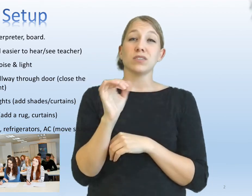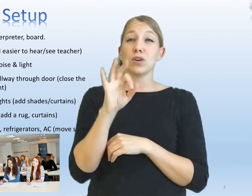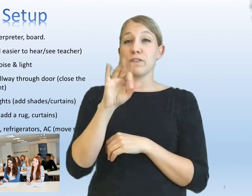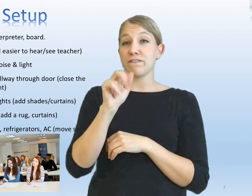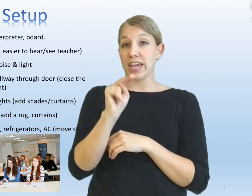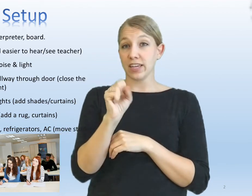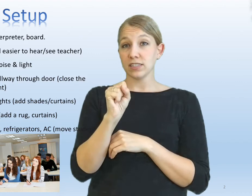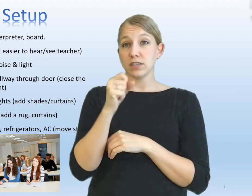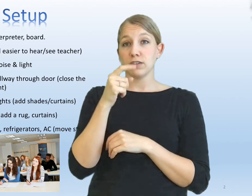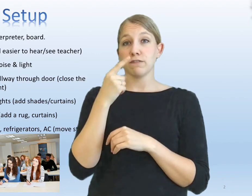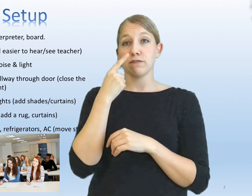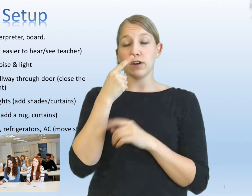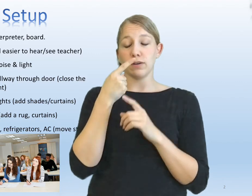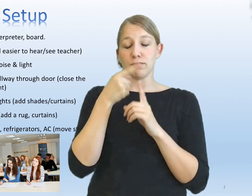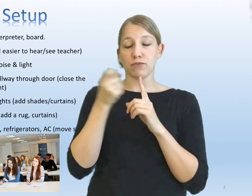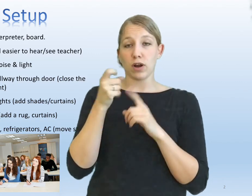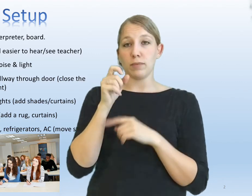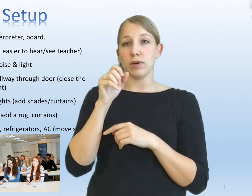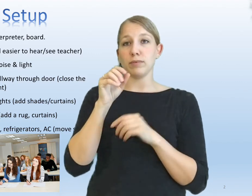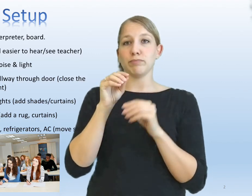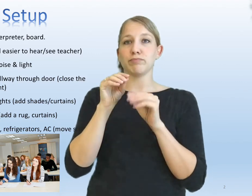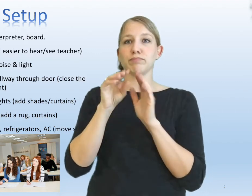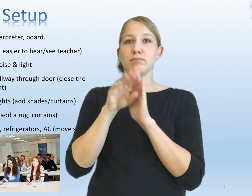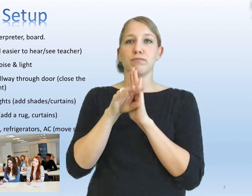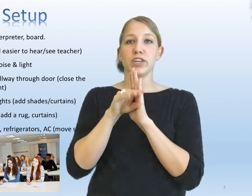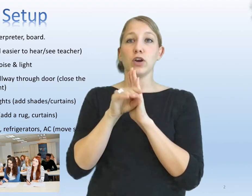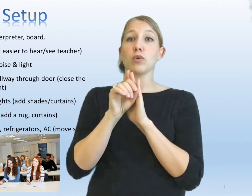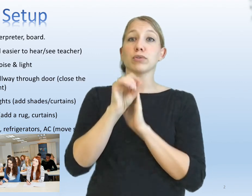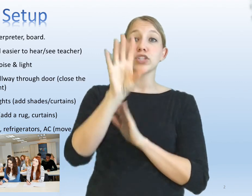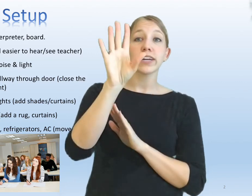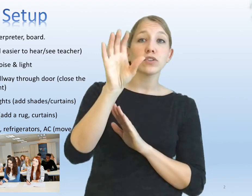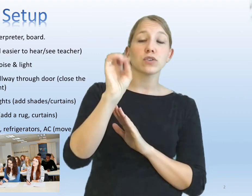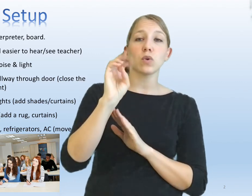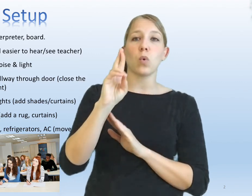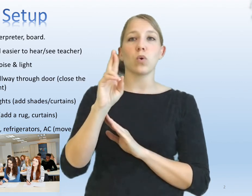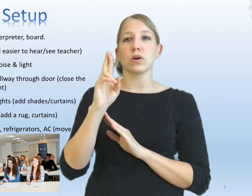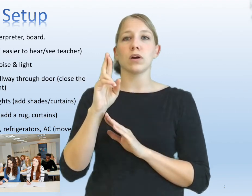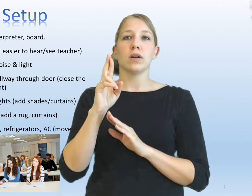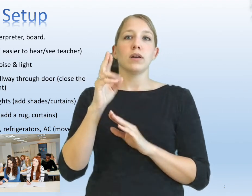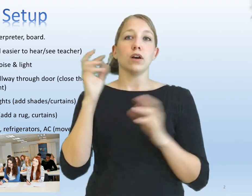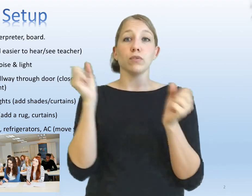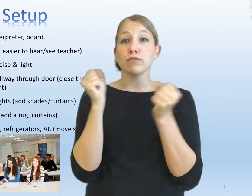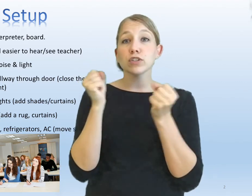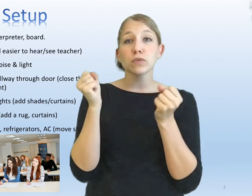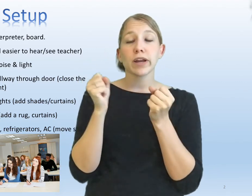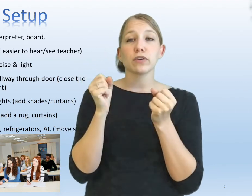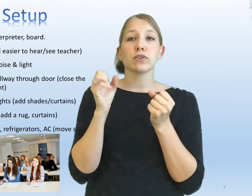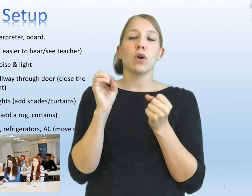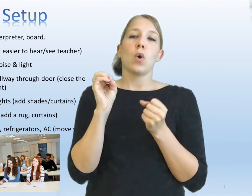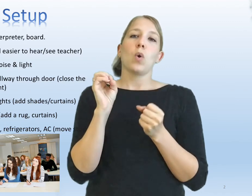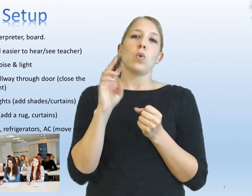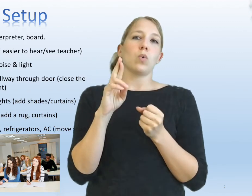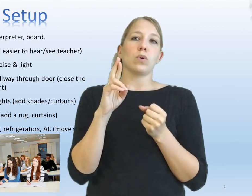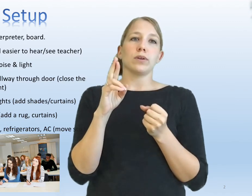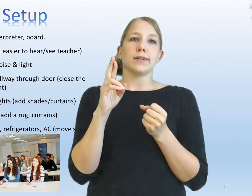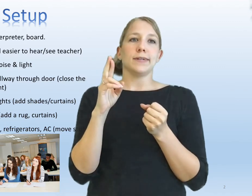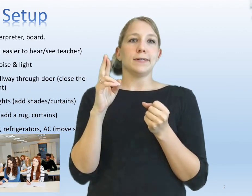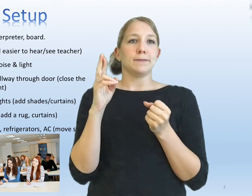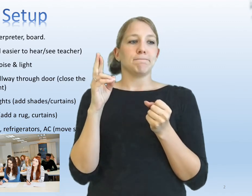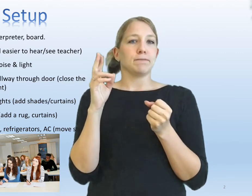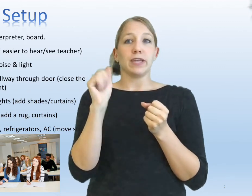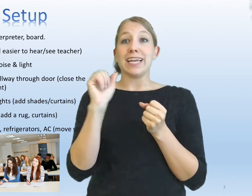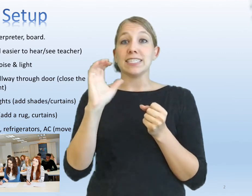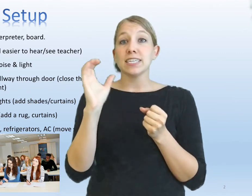Also fans from a video projector or a refrigerator or